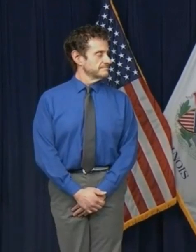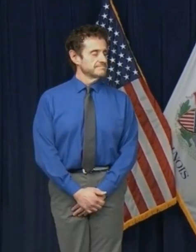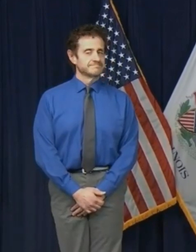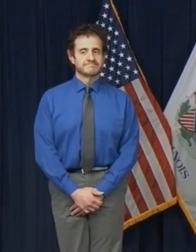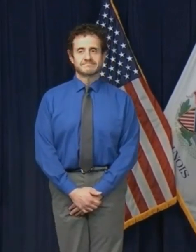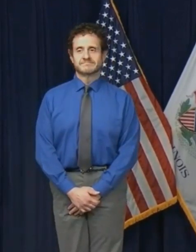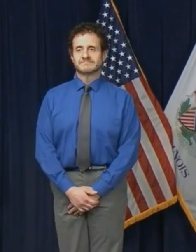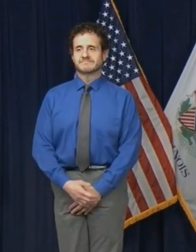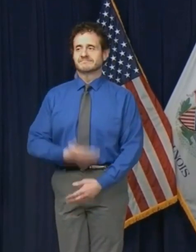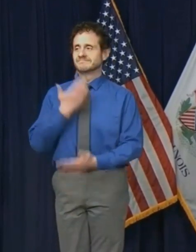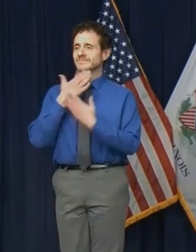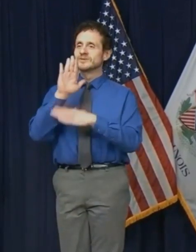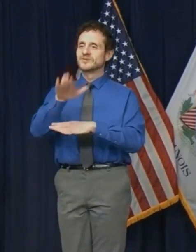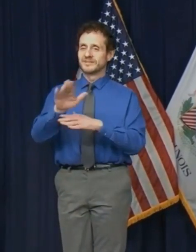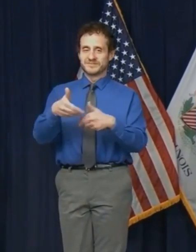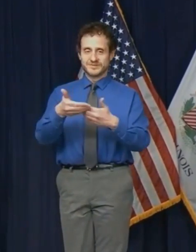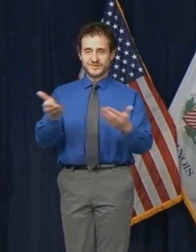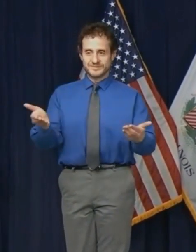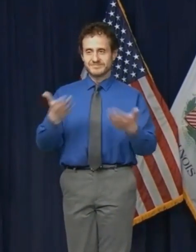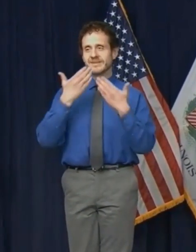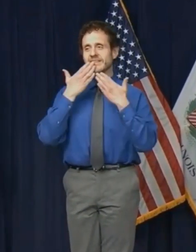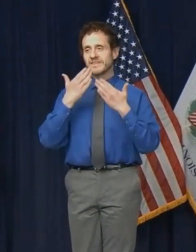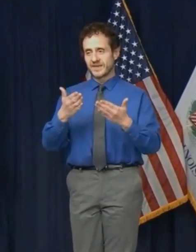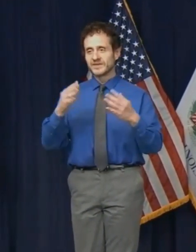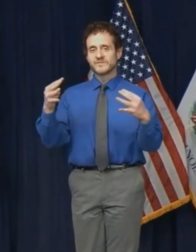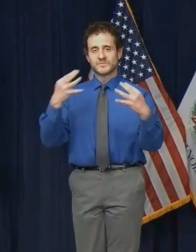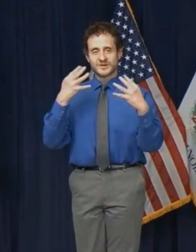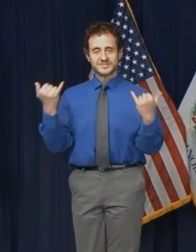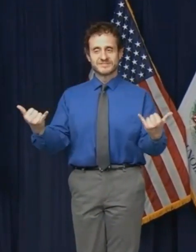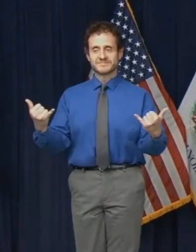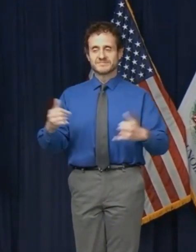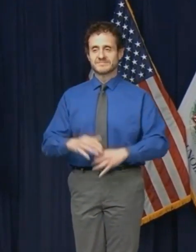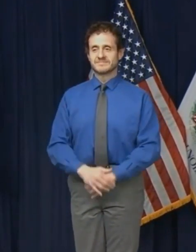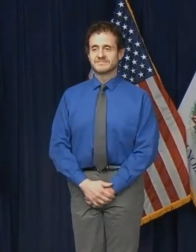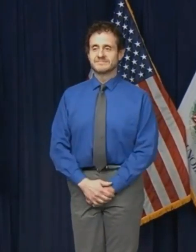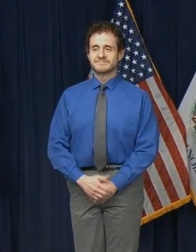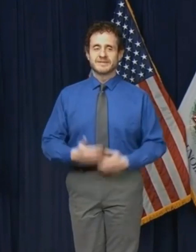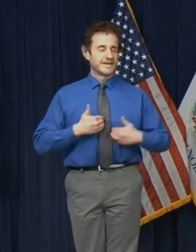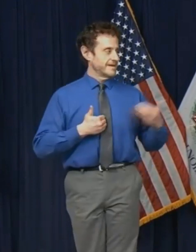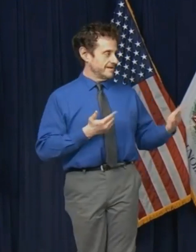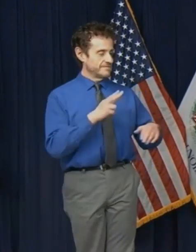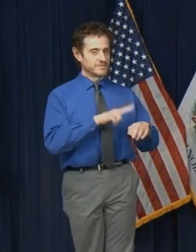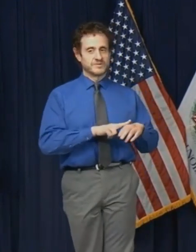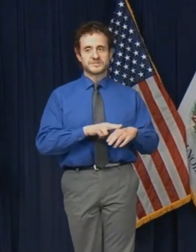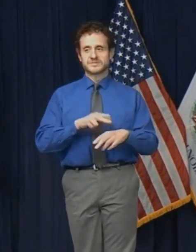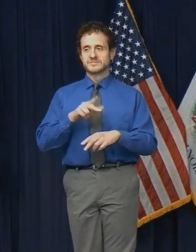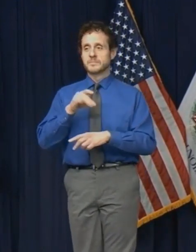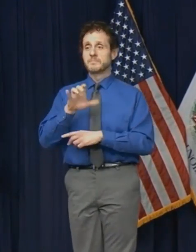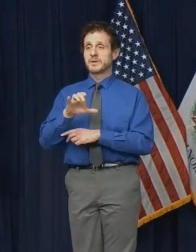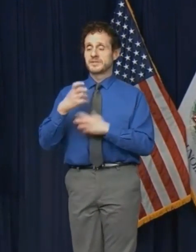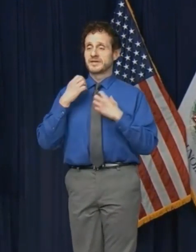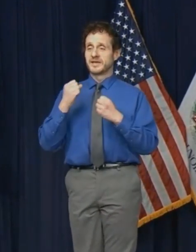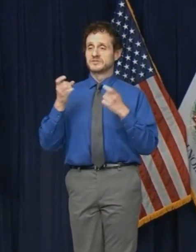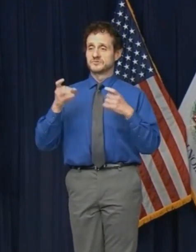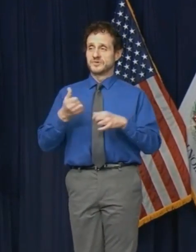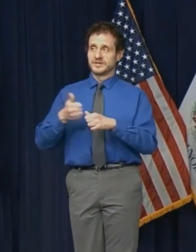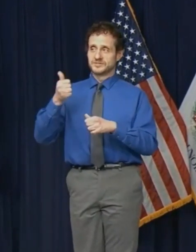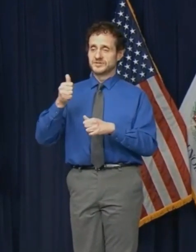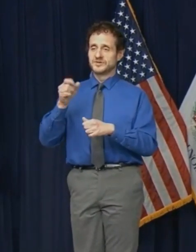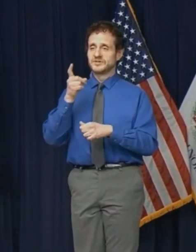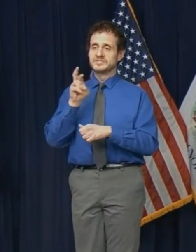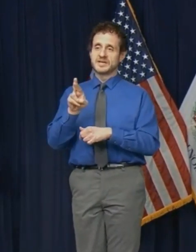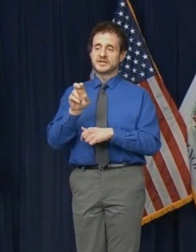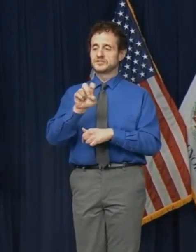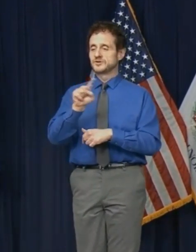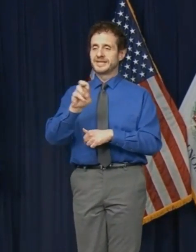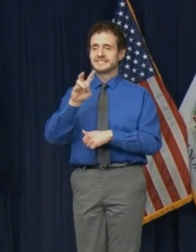Good afternoon, everyone, and thank you all for joining us. I have with me, of course, our Public Health Director, Dr. Ngozi Ezeke, and